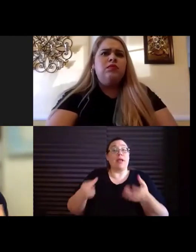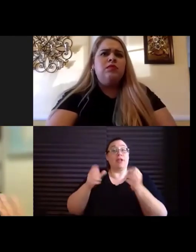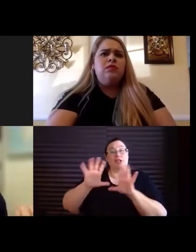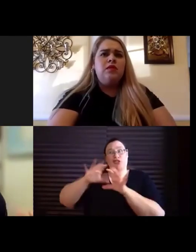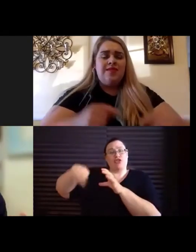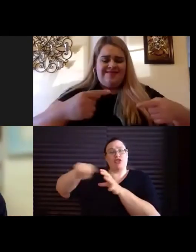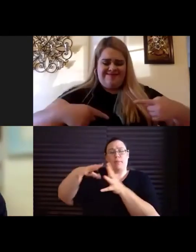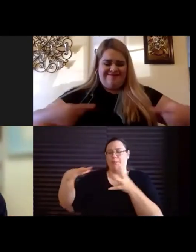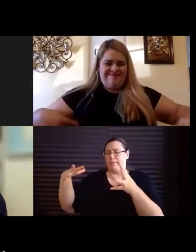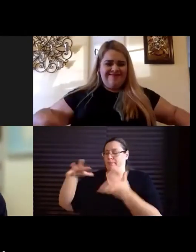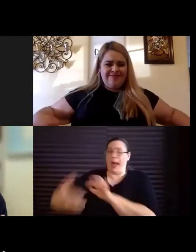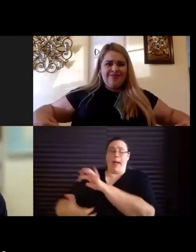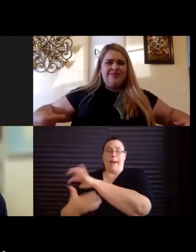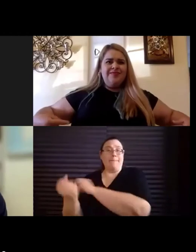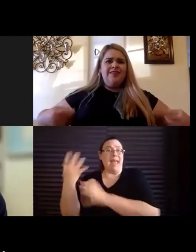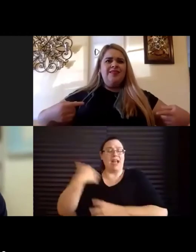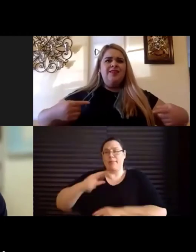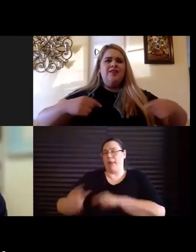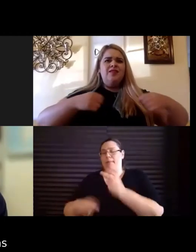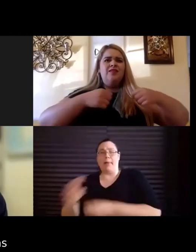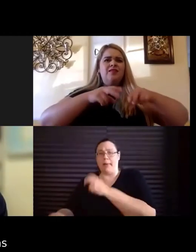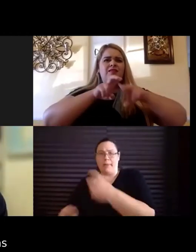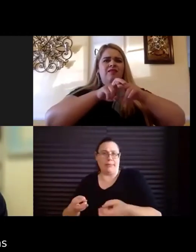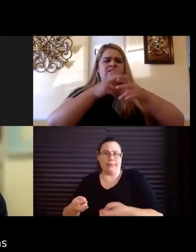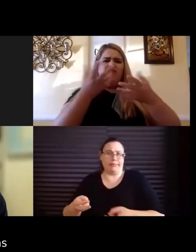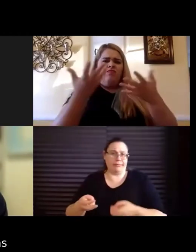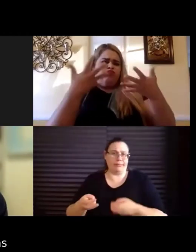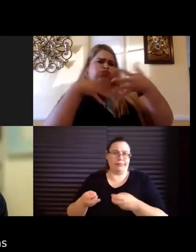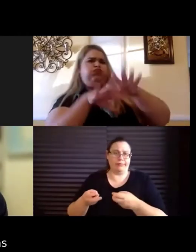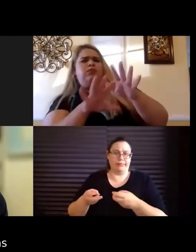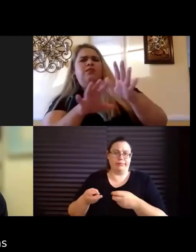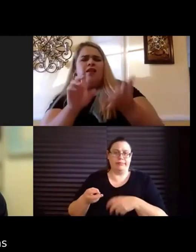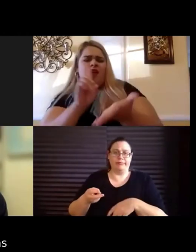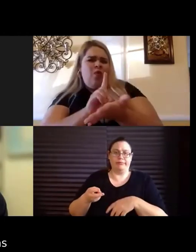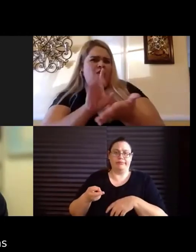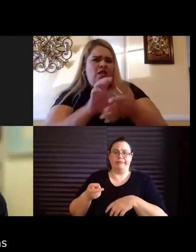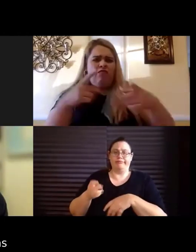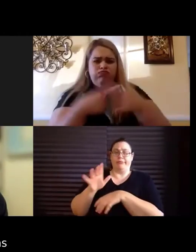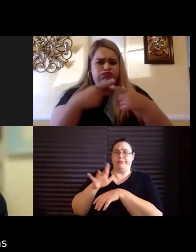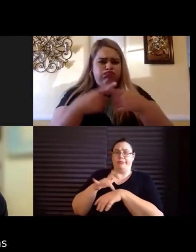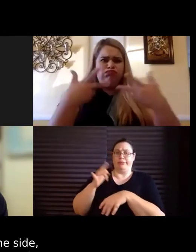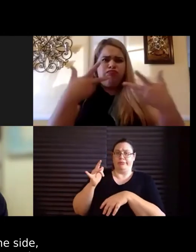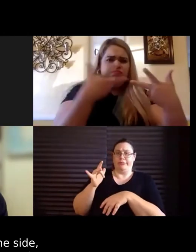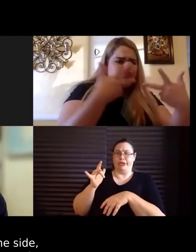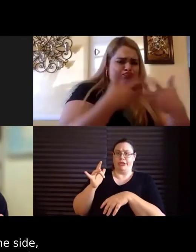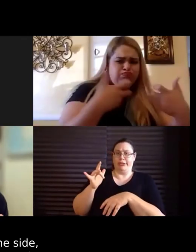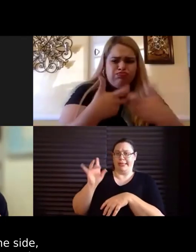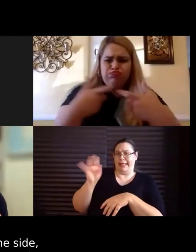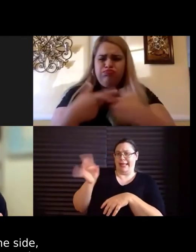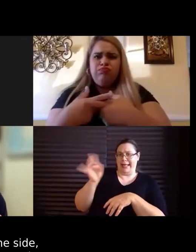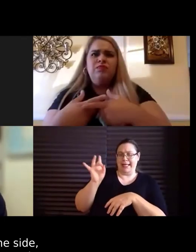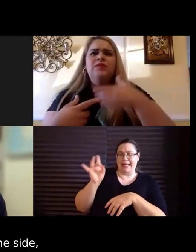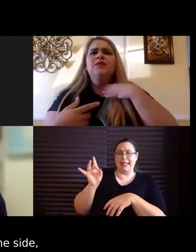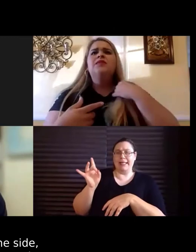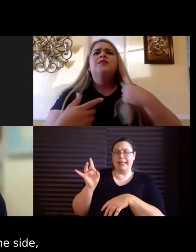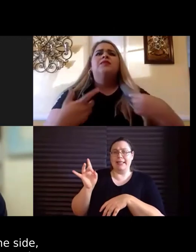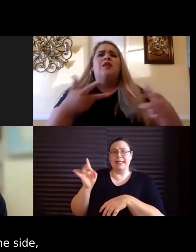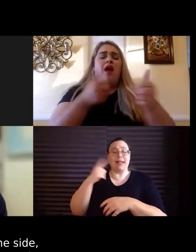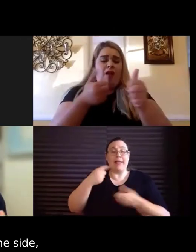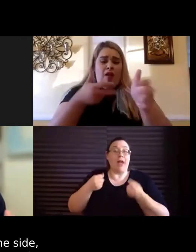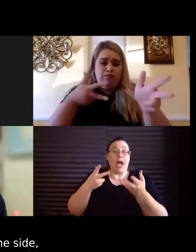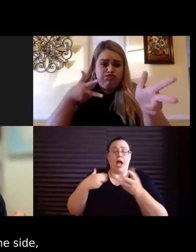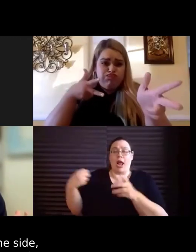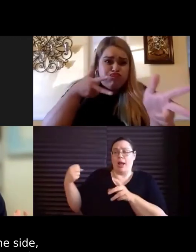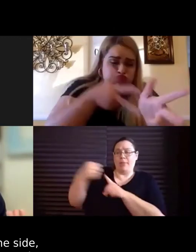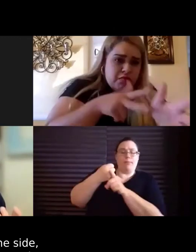Lots of us went down. It was in the early eighties. And I thought I was getting through it. Someone hit me from the side. I went down, my